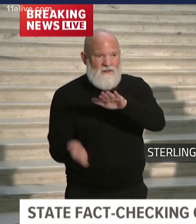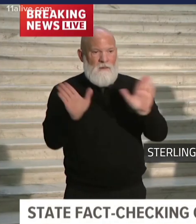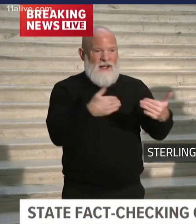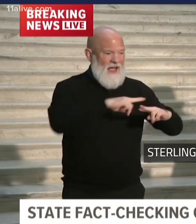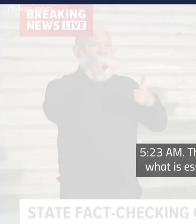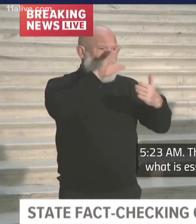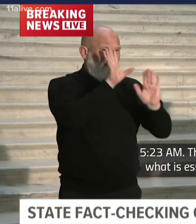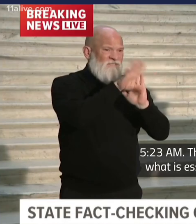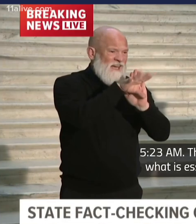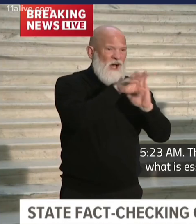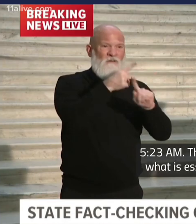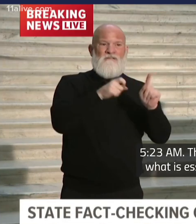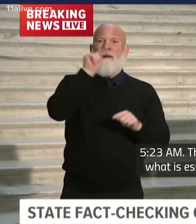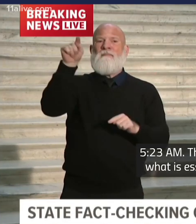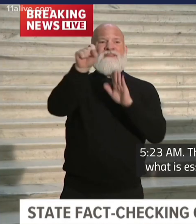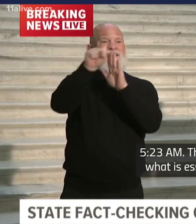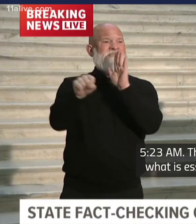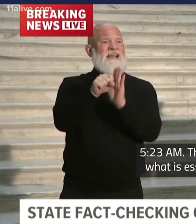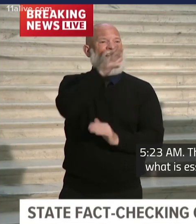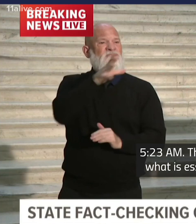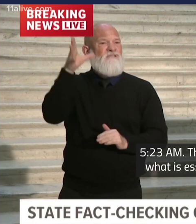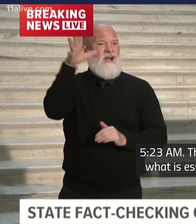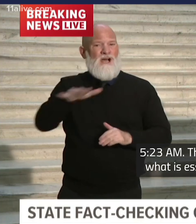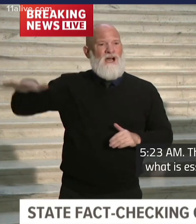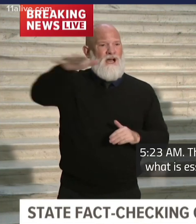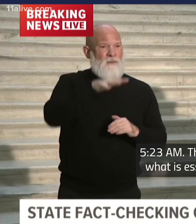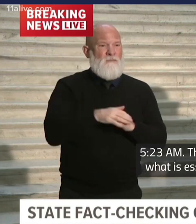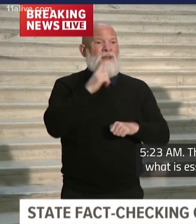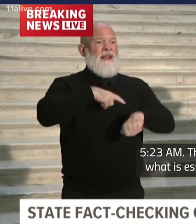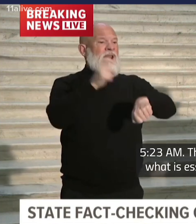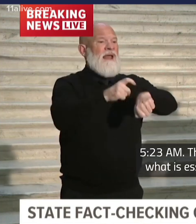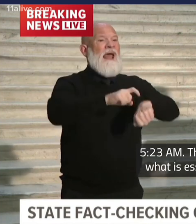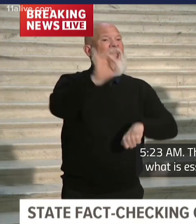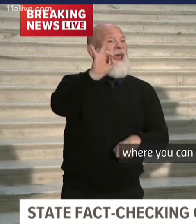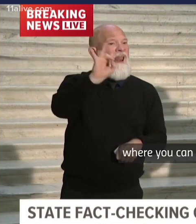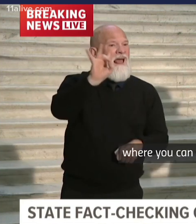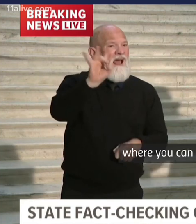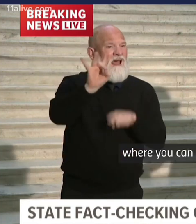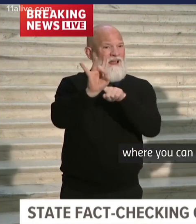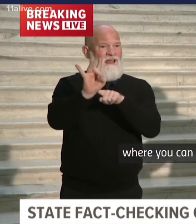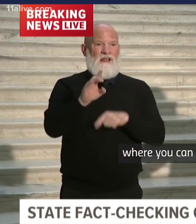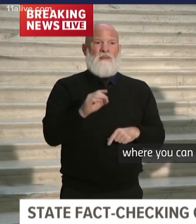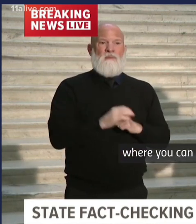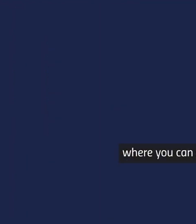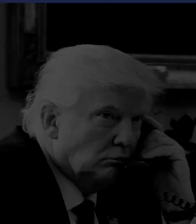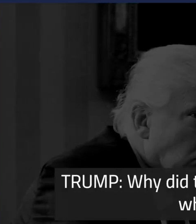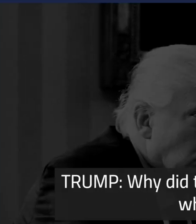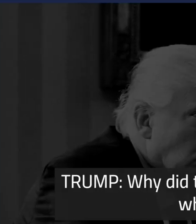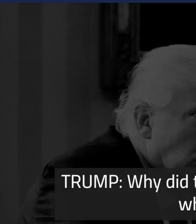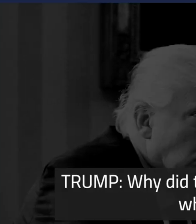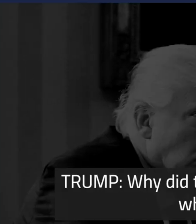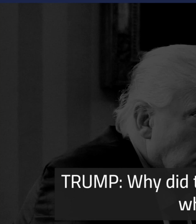There is videotape of this. 5.23 a.m. They walk in and they discover what is essentially a pond on the floor where you can see water coming out of the sky.